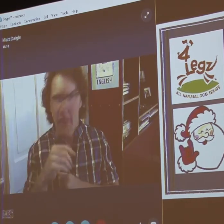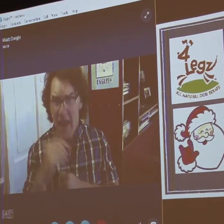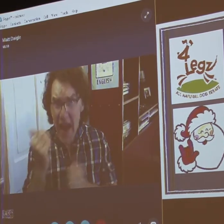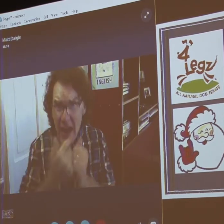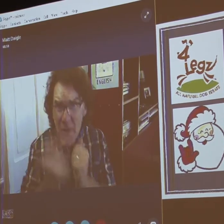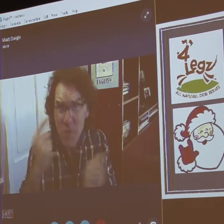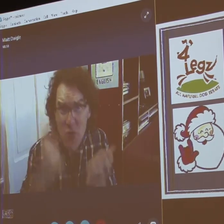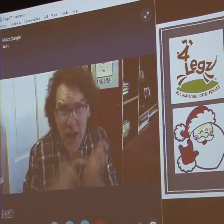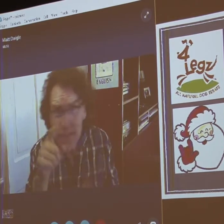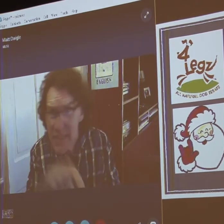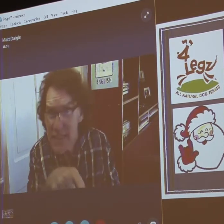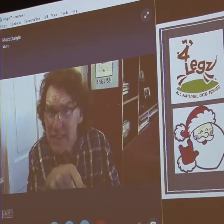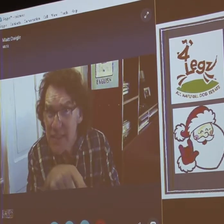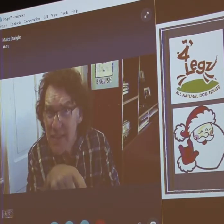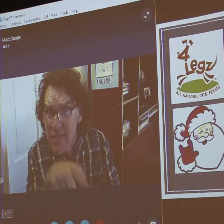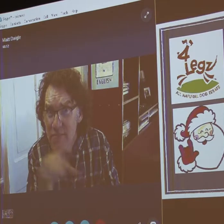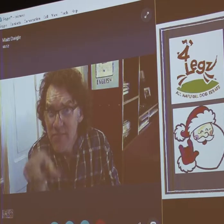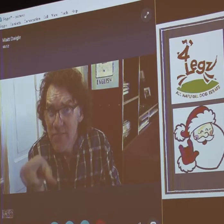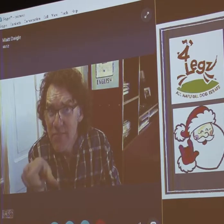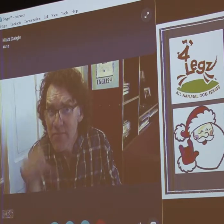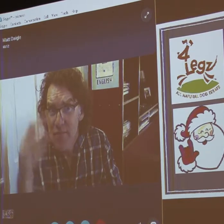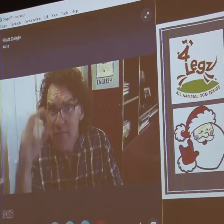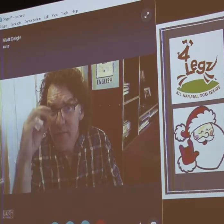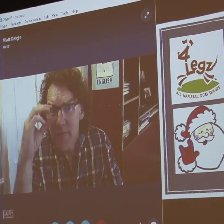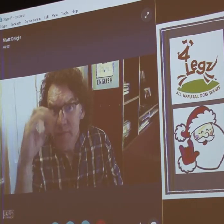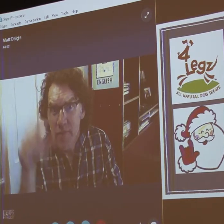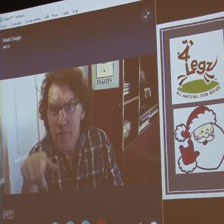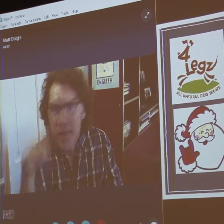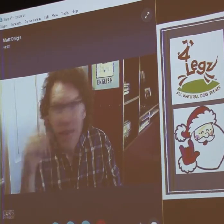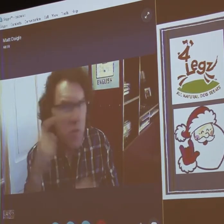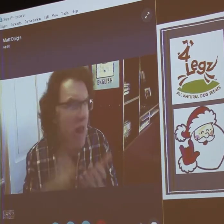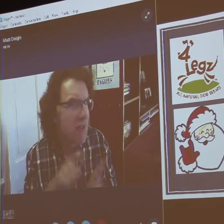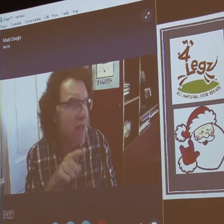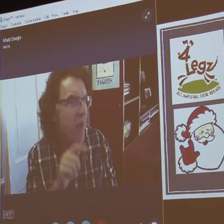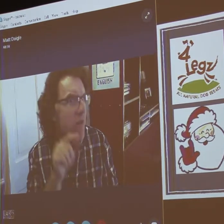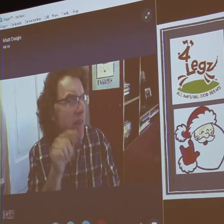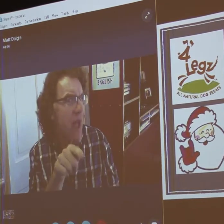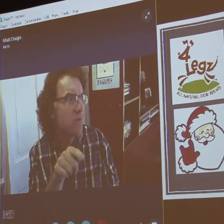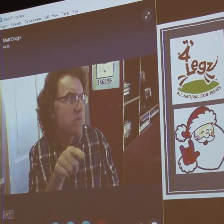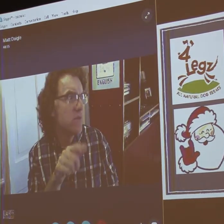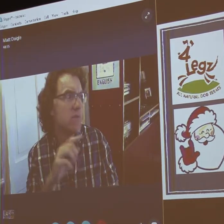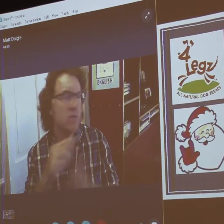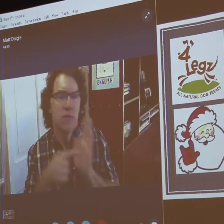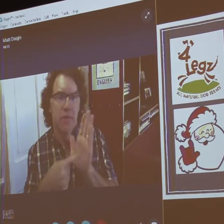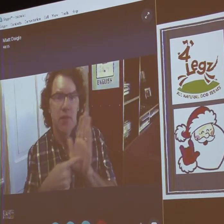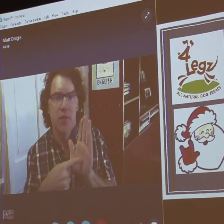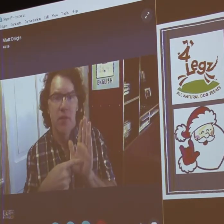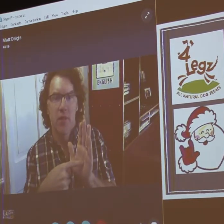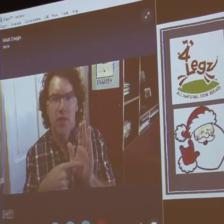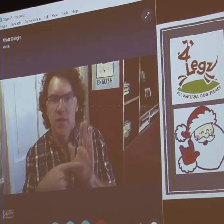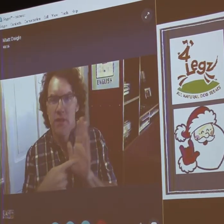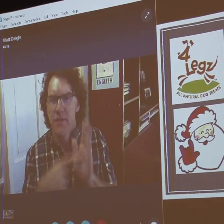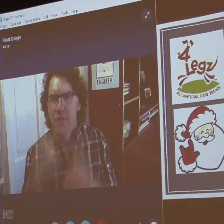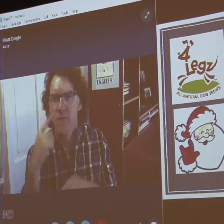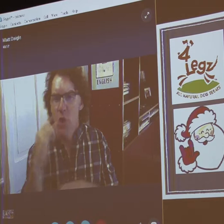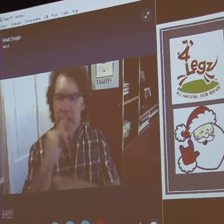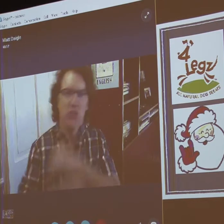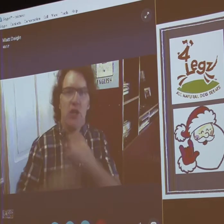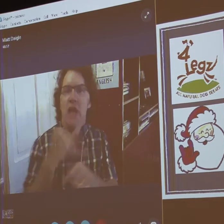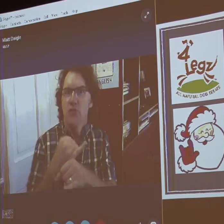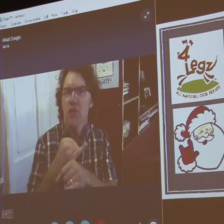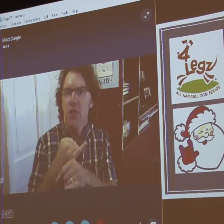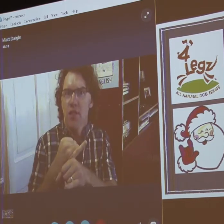Competition. I don't know if any of you guys have ever seen that, but that was an